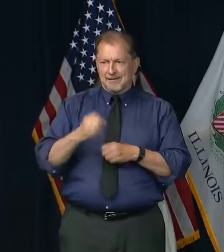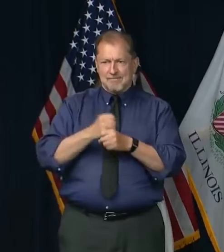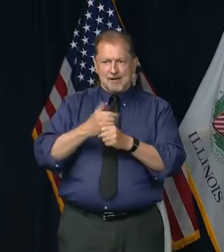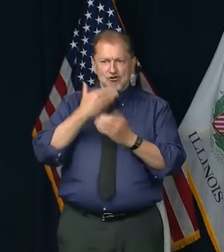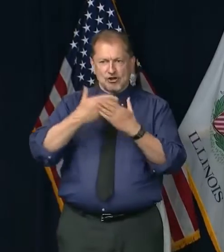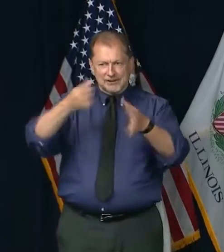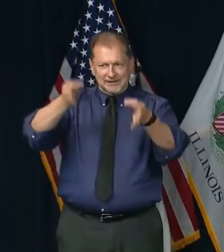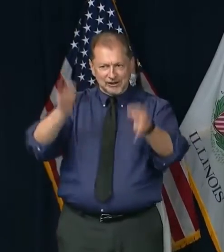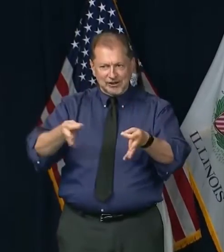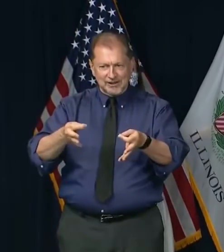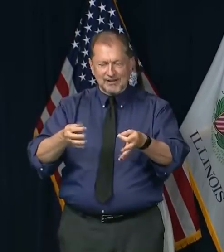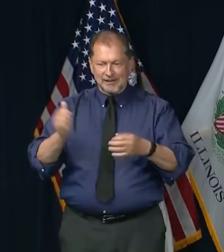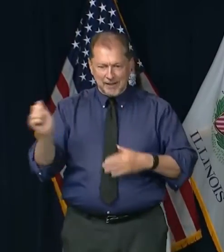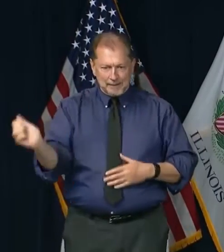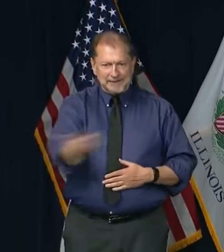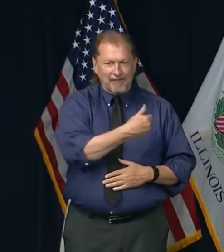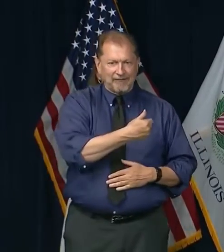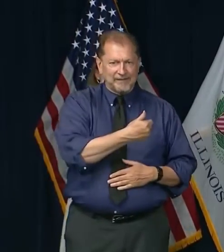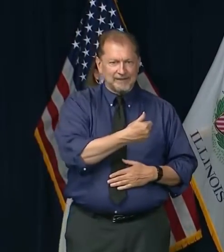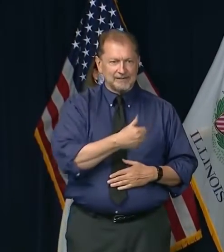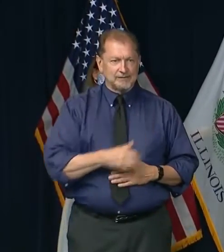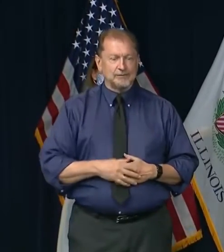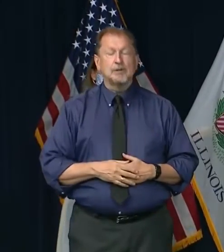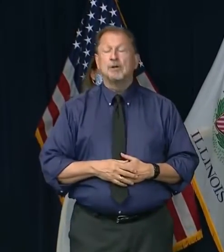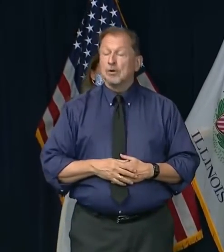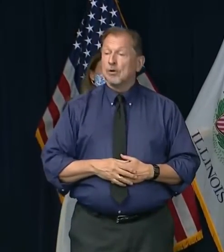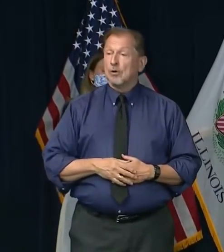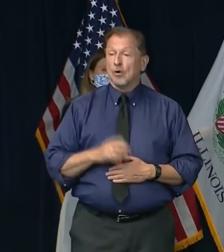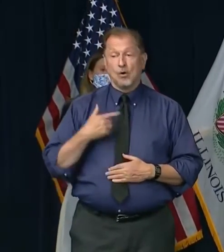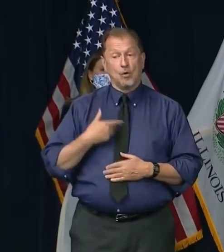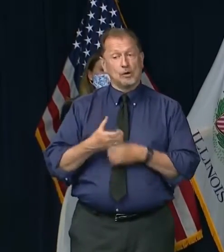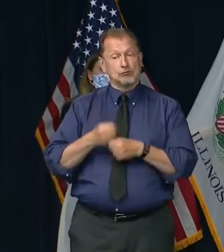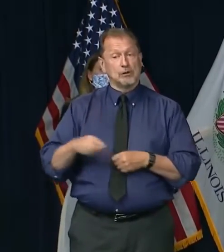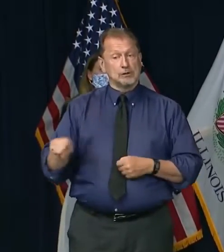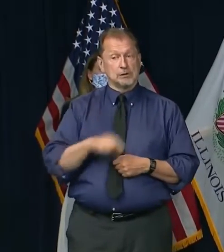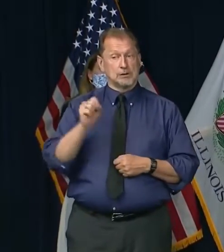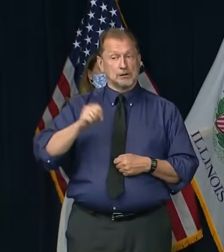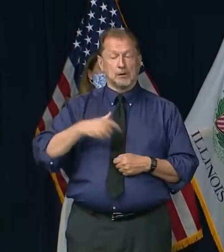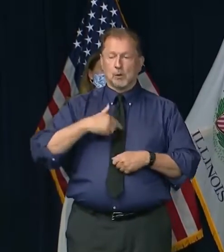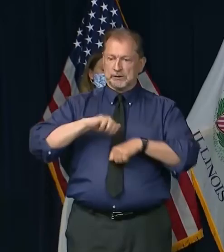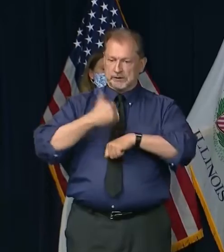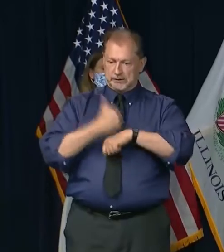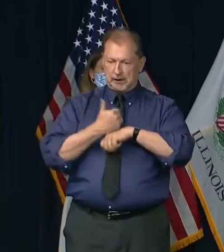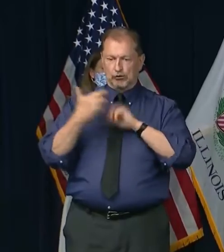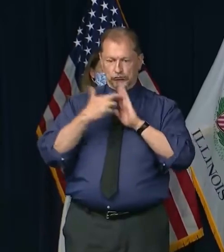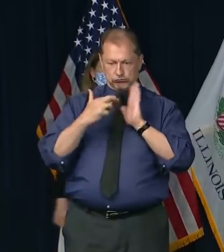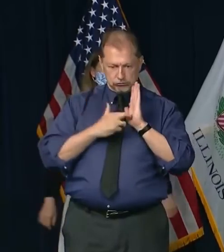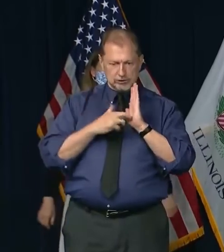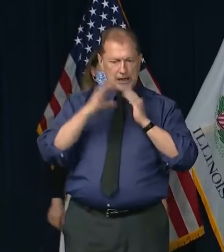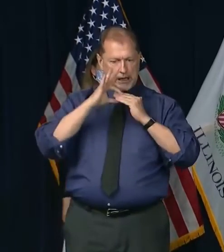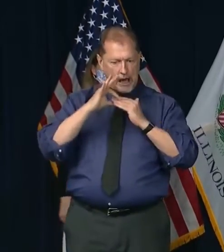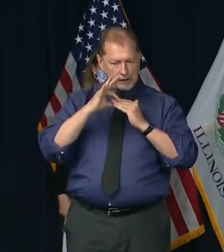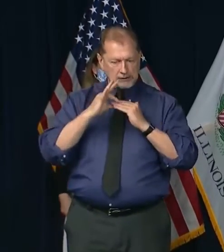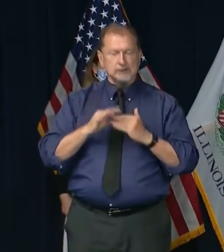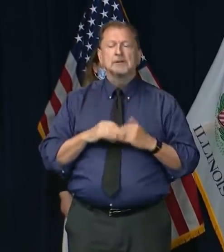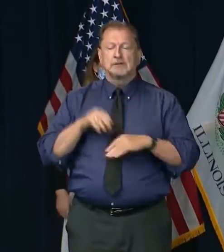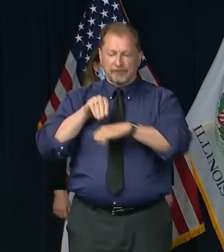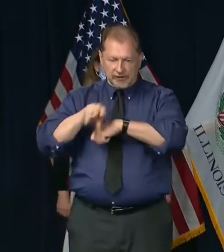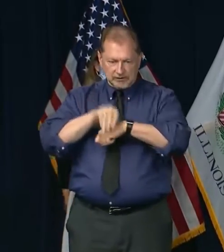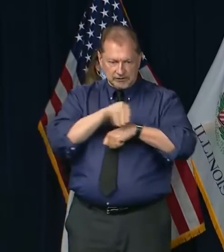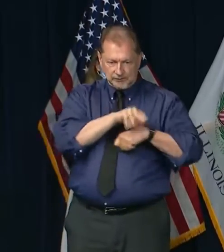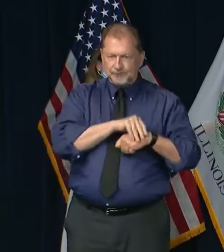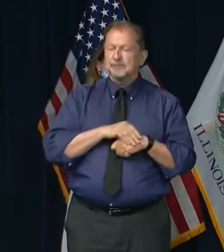about how they conduct themselves? Indeed, we are. We've set parameters and guidance. We've provided